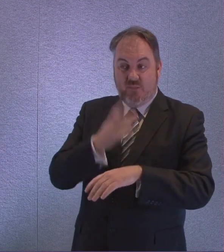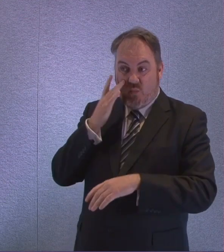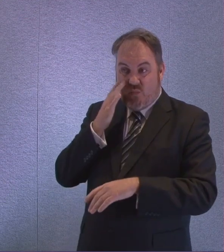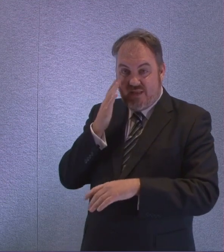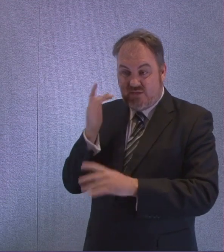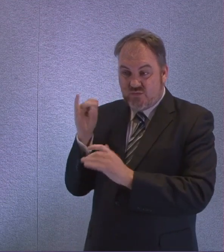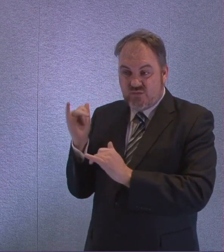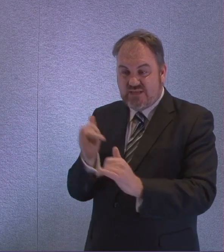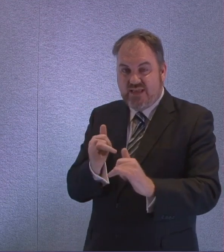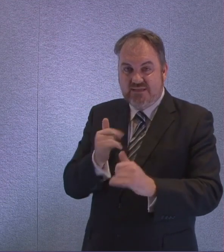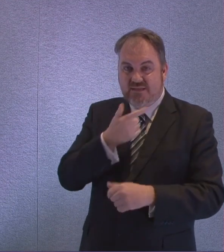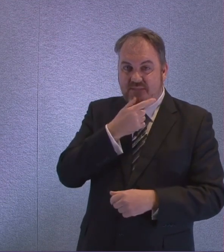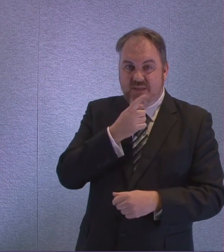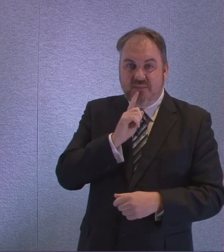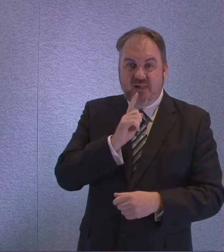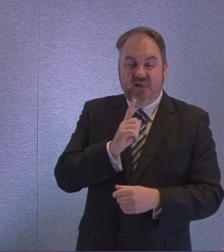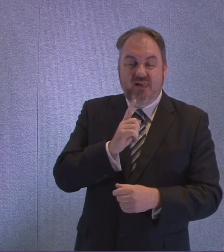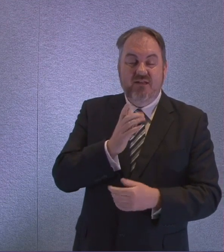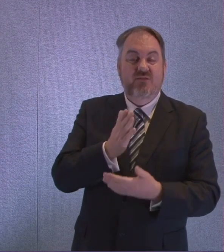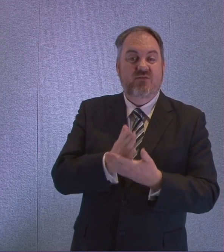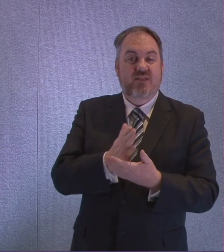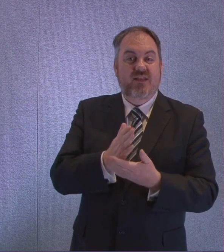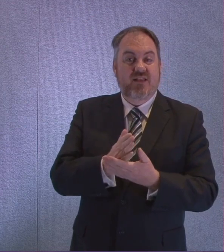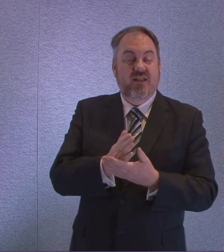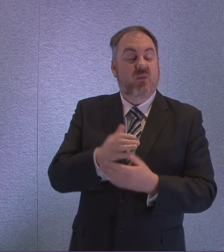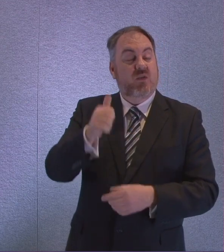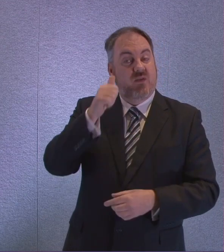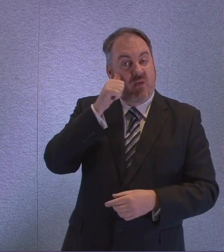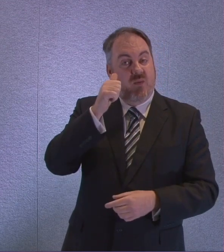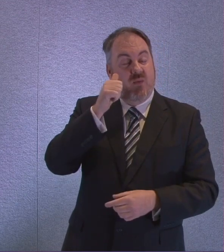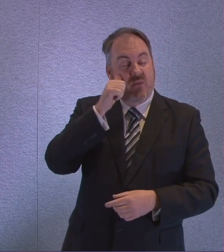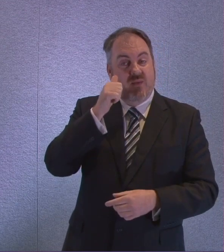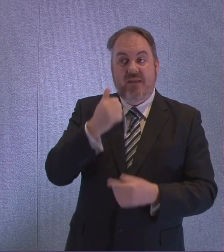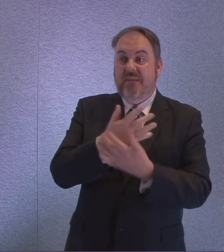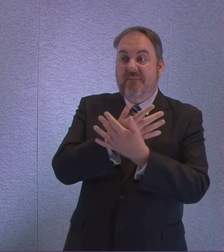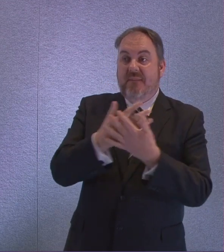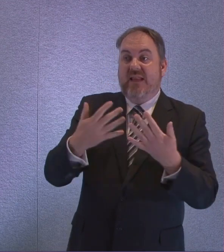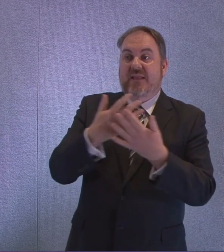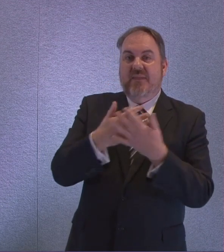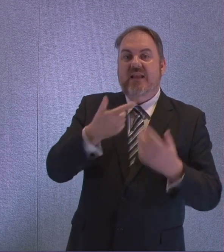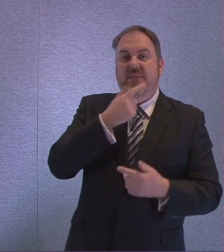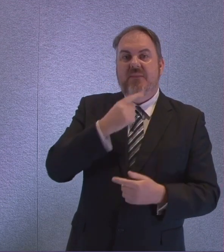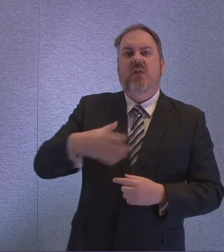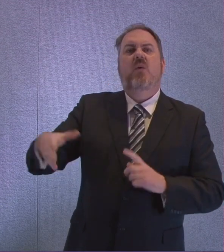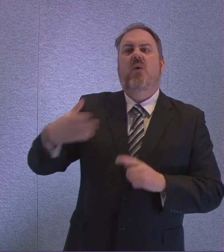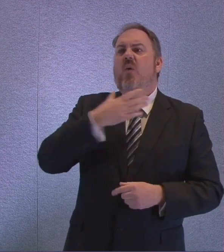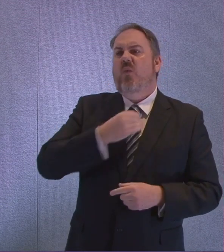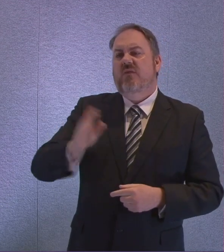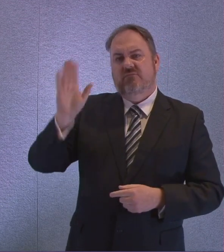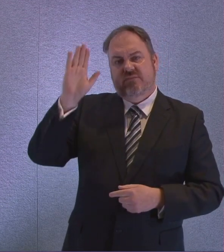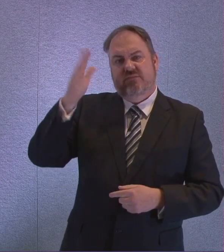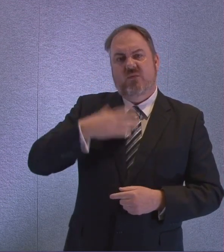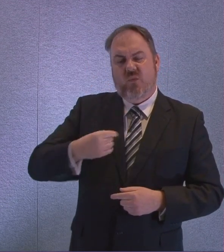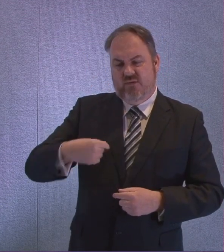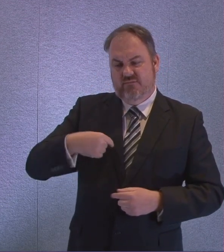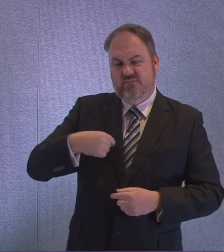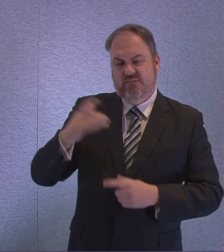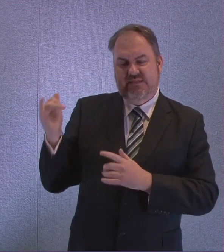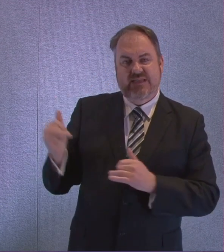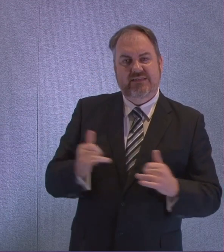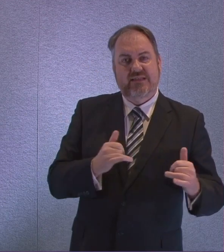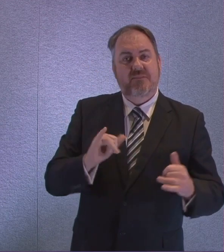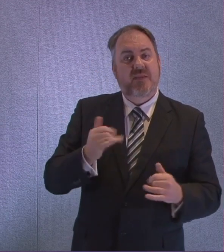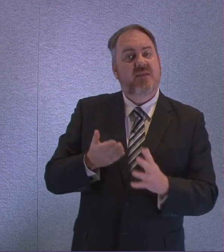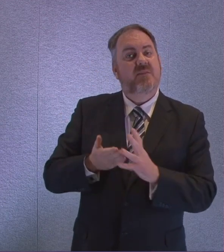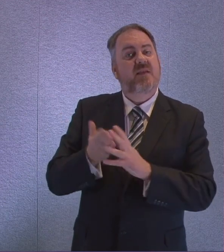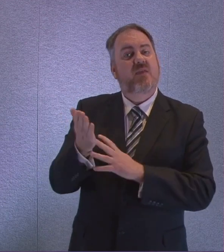just to illustrate the point that while there might be many people who want to be tested to show that they don't have it or perhaps have had